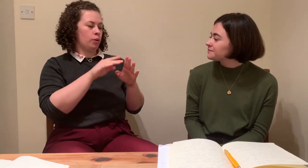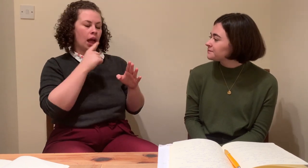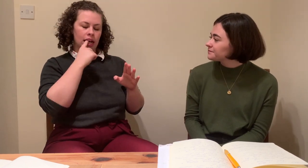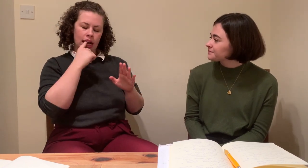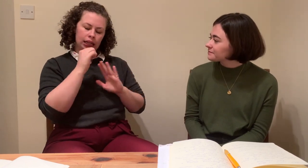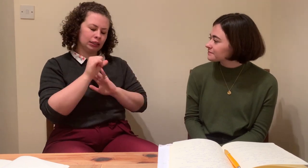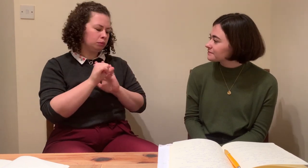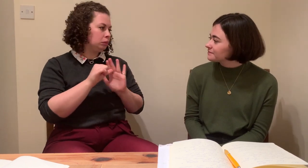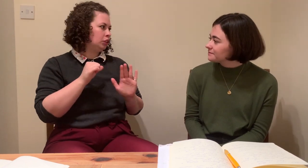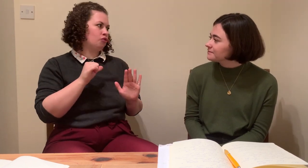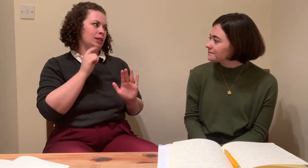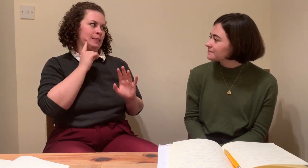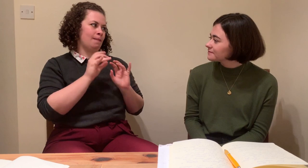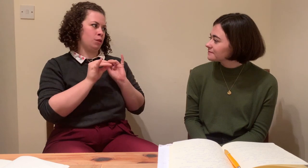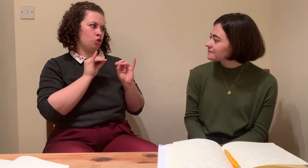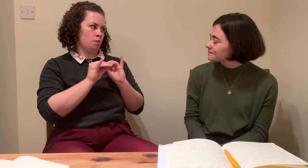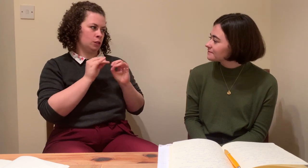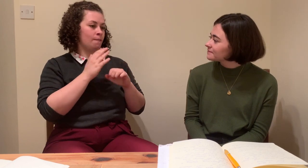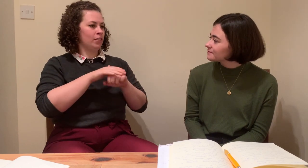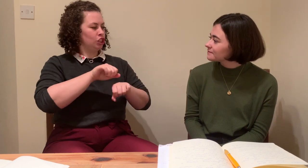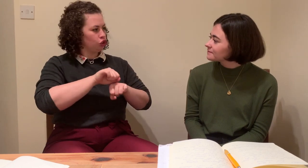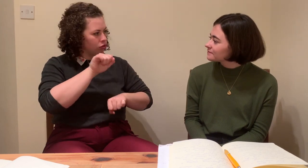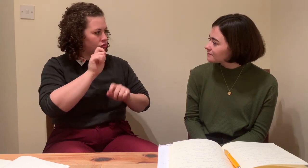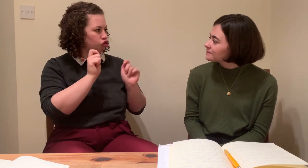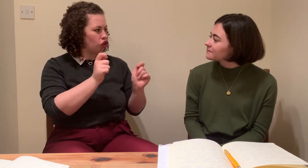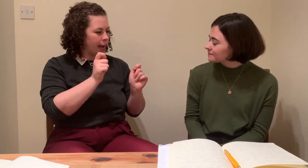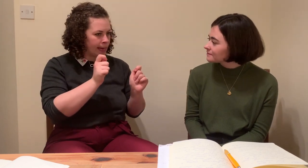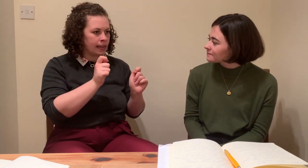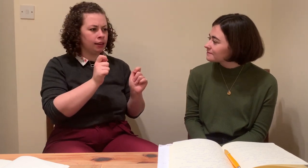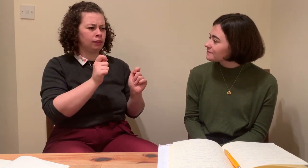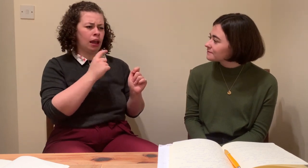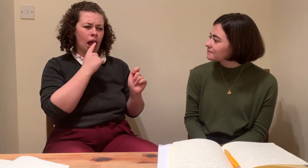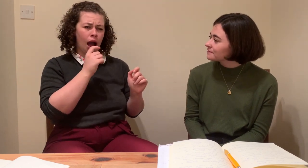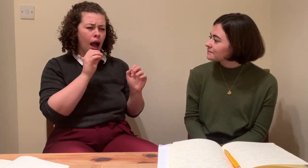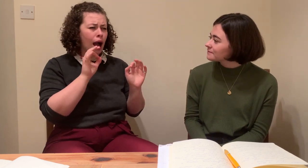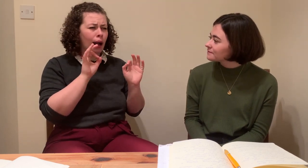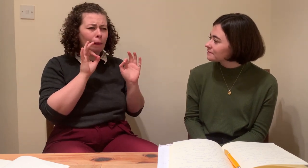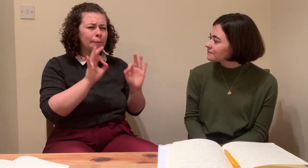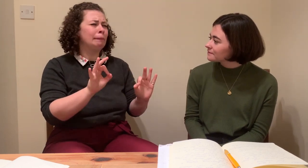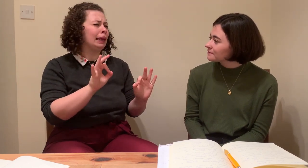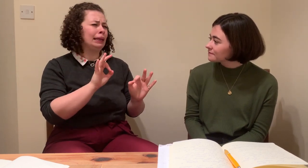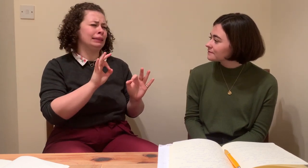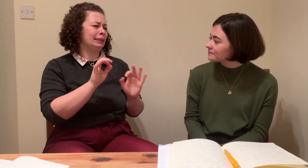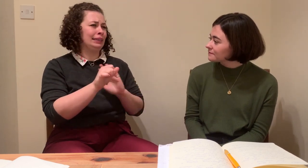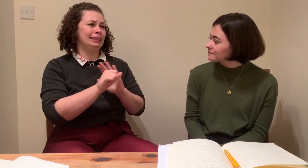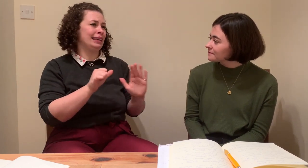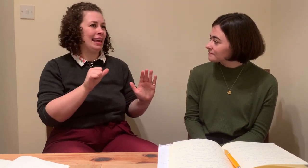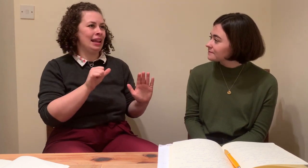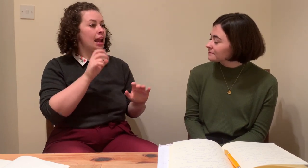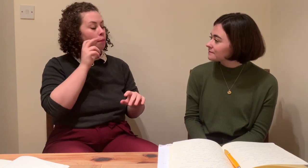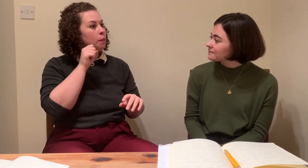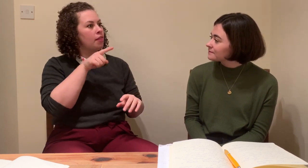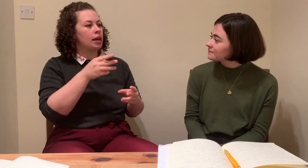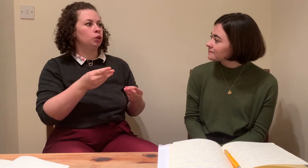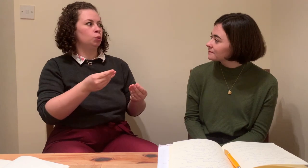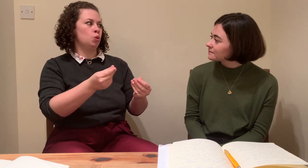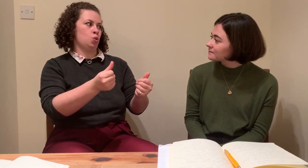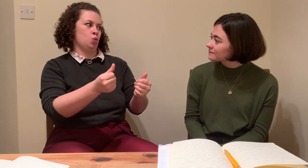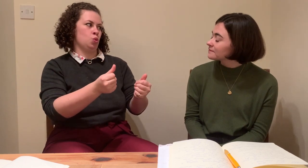How do I work with a deaf interpreter? Like, if I am suddenly working into English, how do you support me? How do I support you? was a beautiful conversation.